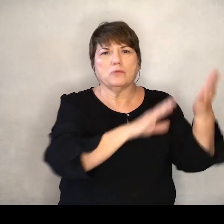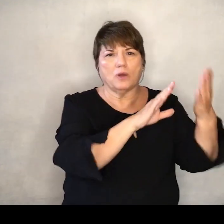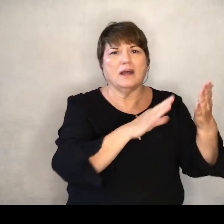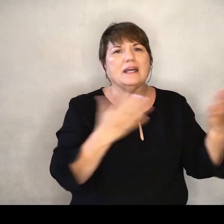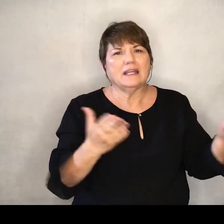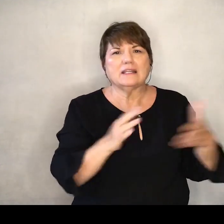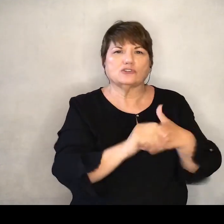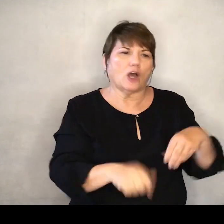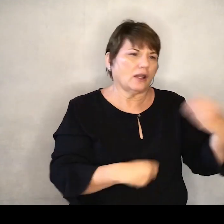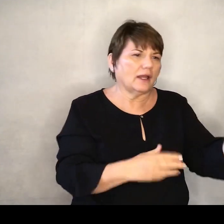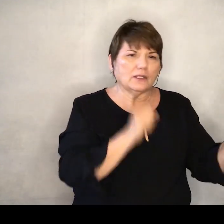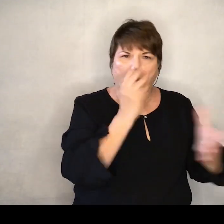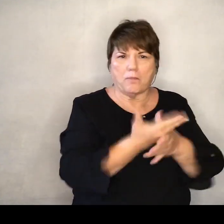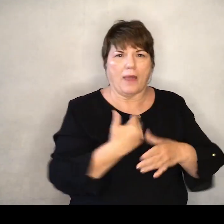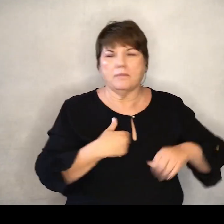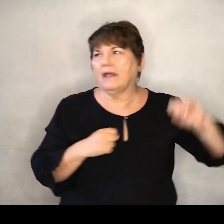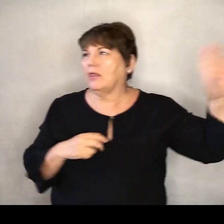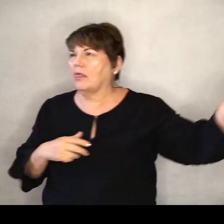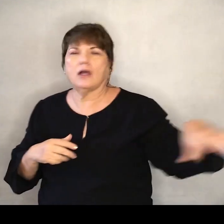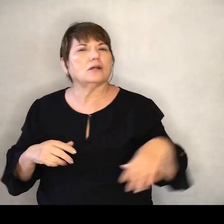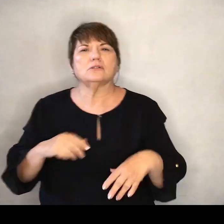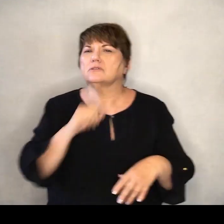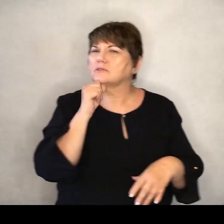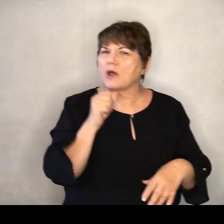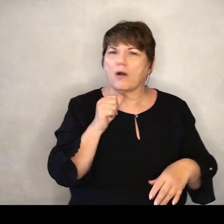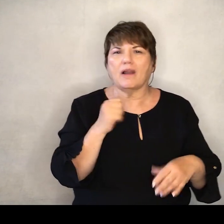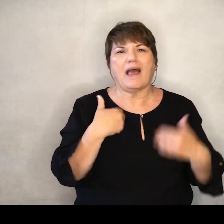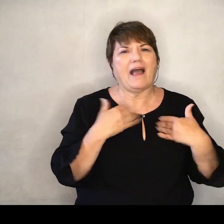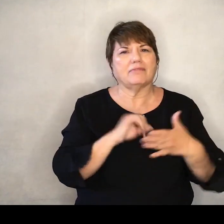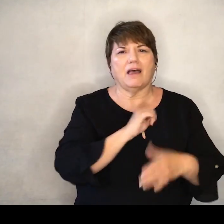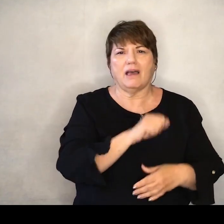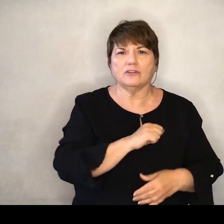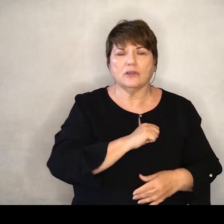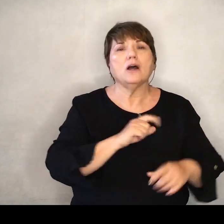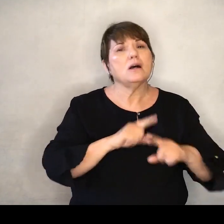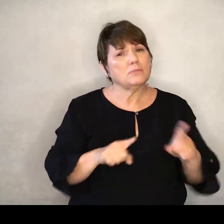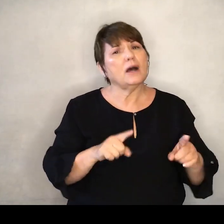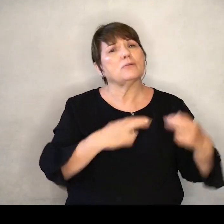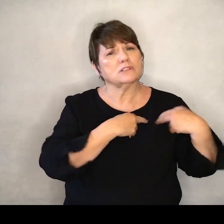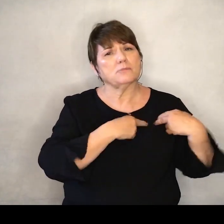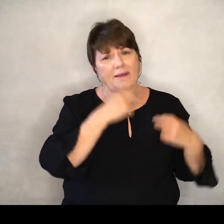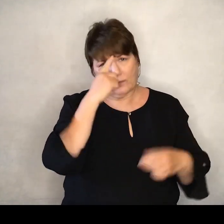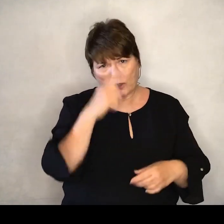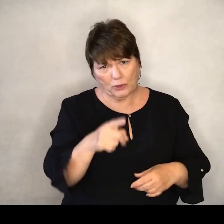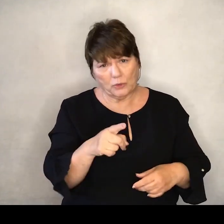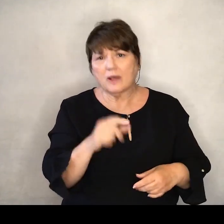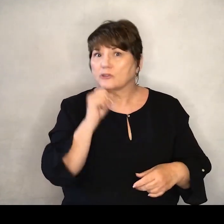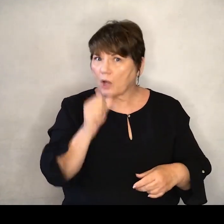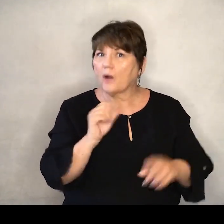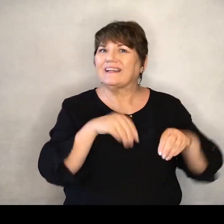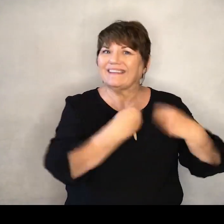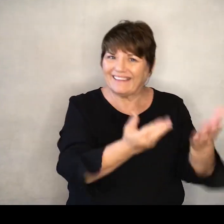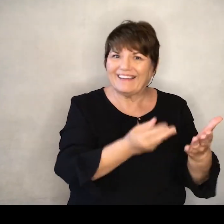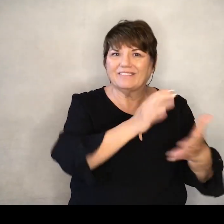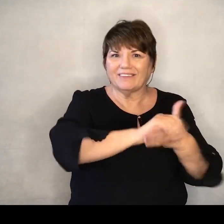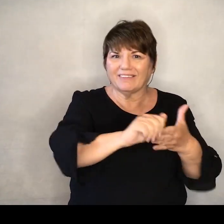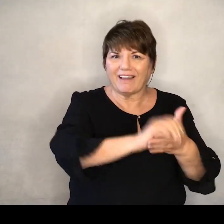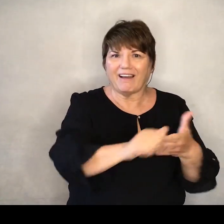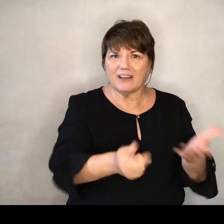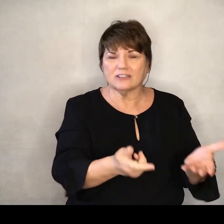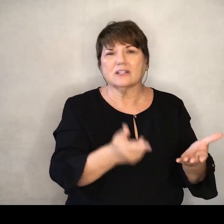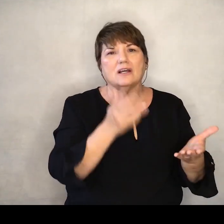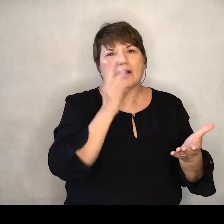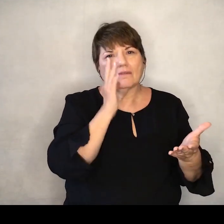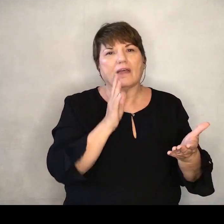Here's a dollar Please don't bother me And so it really is a good stewardship thing For you not to give them money Because either They're going to